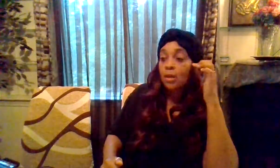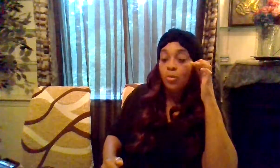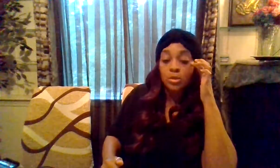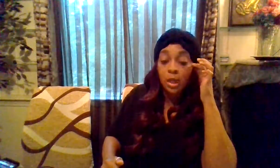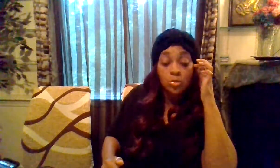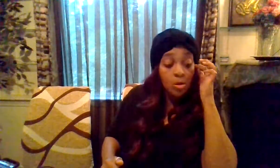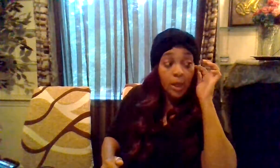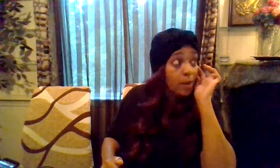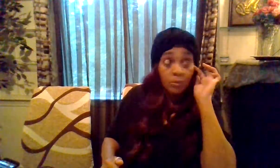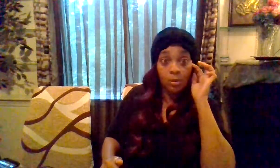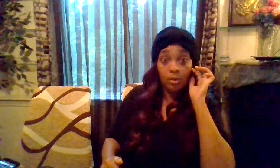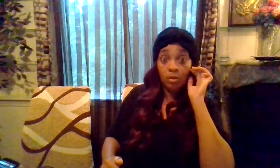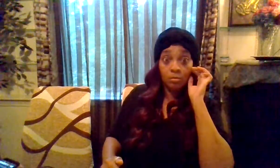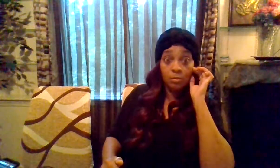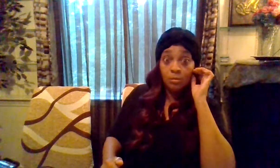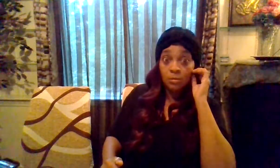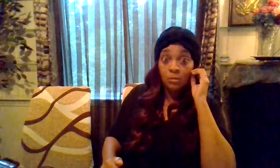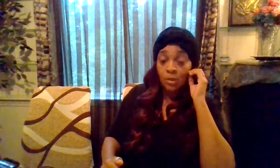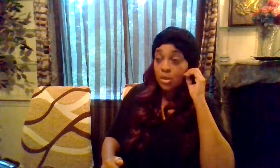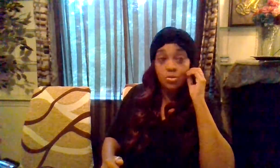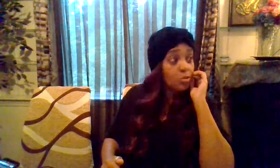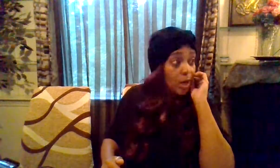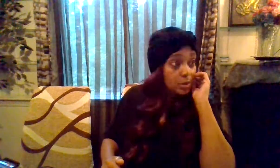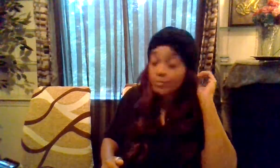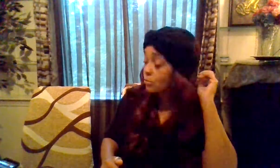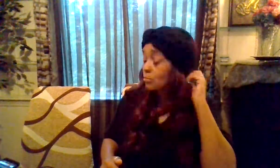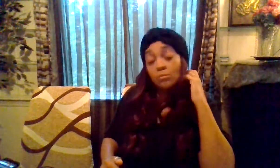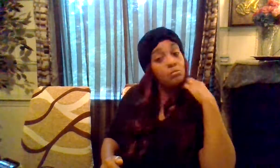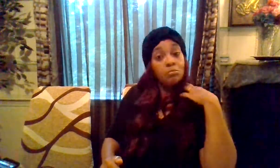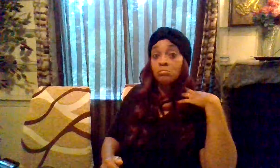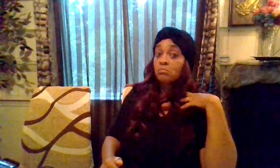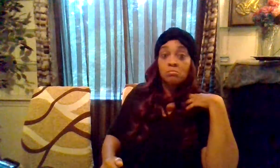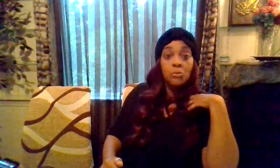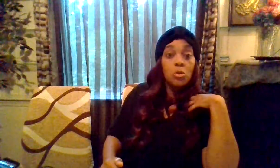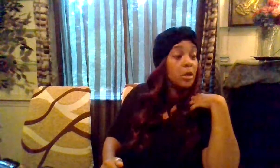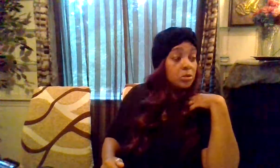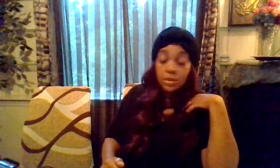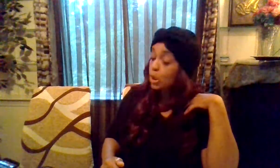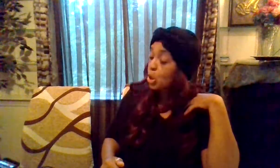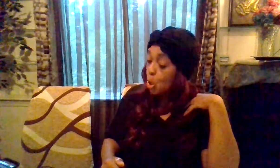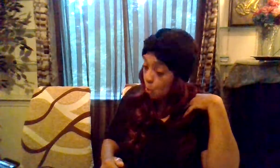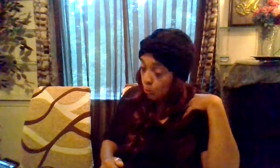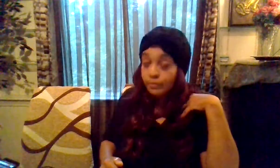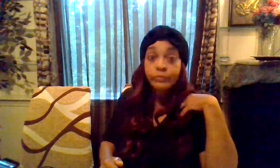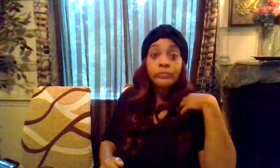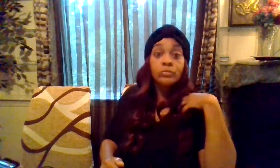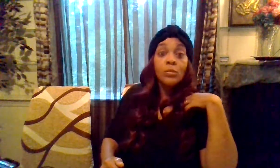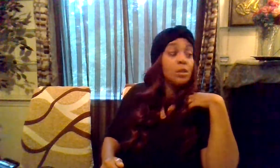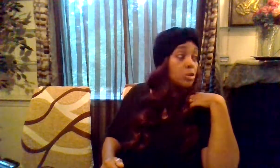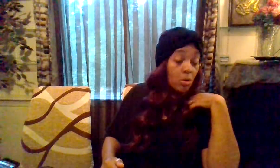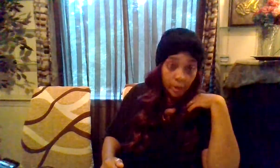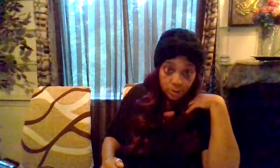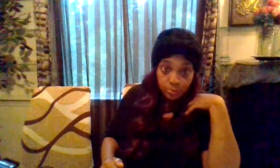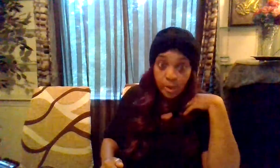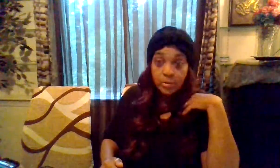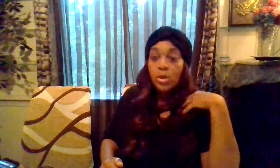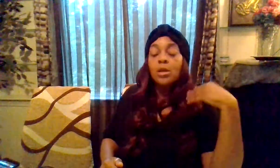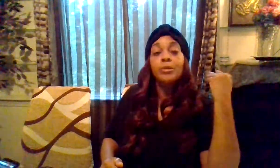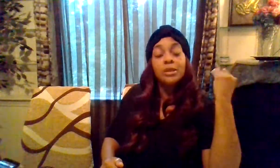at that point you're like you don't laugh uh-uh hey you gotta tell them uh-uh you ain't gonna snicker no let me go ahead and just pray because